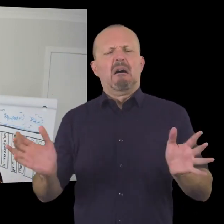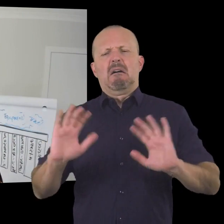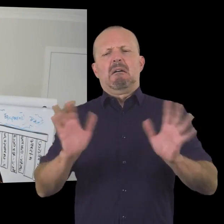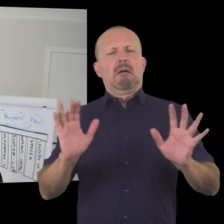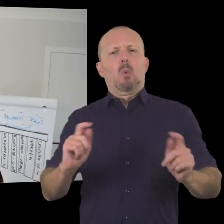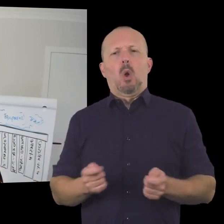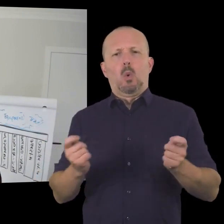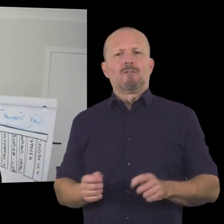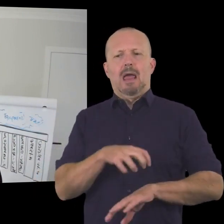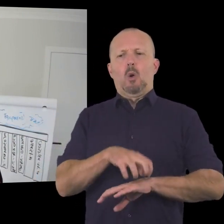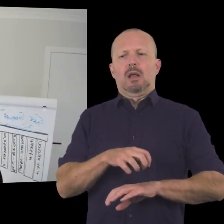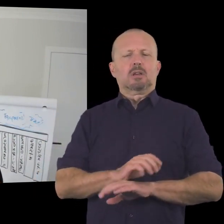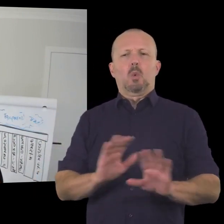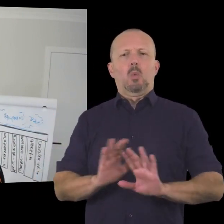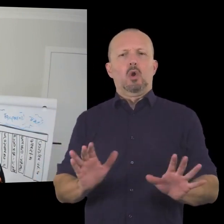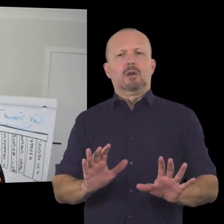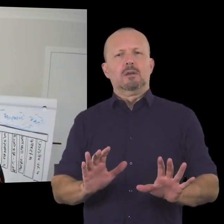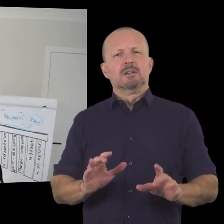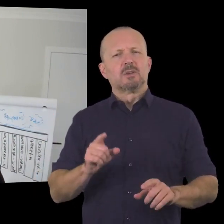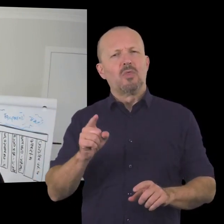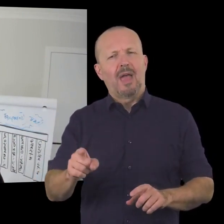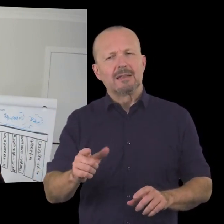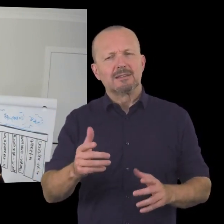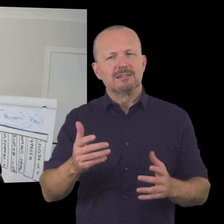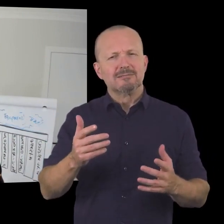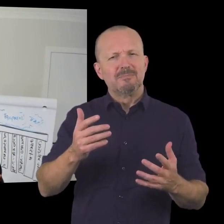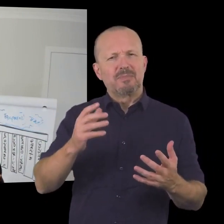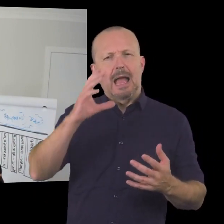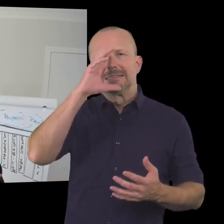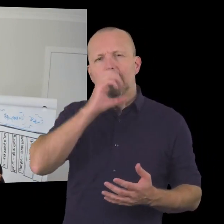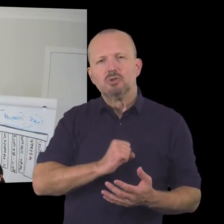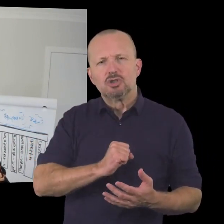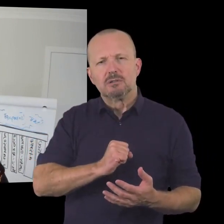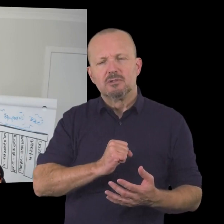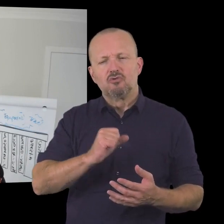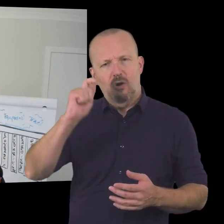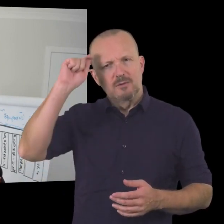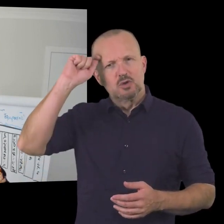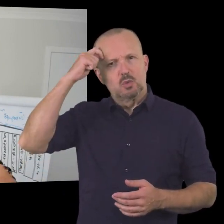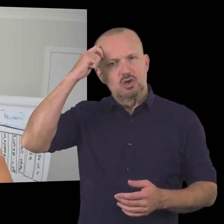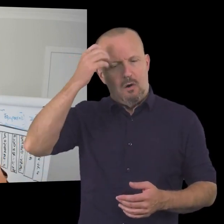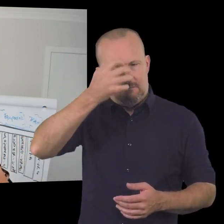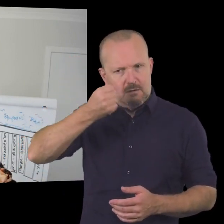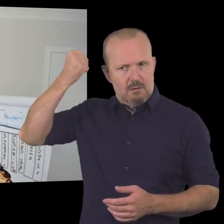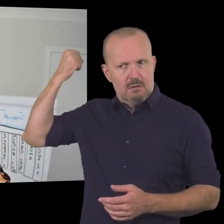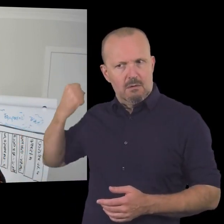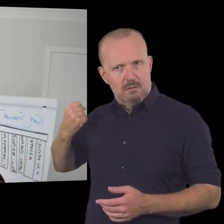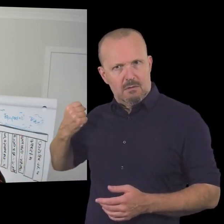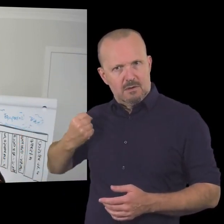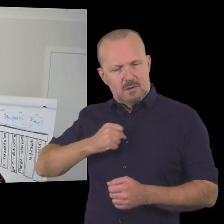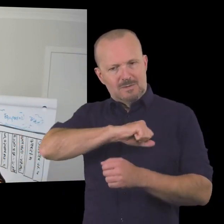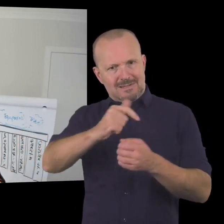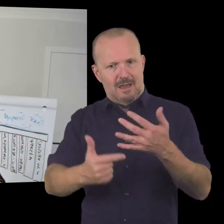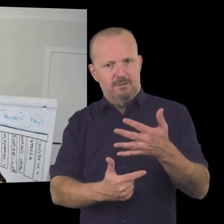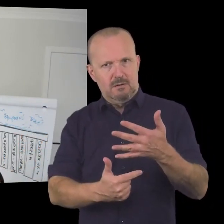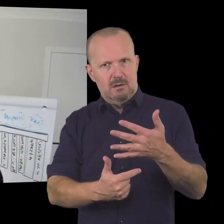opportunity for us as an organization and i'd love you to park those ideas for now and i'd love you to approach each income